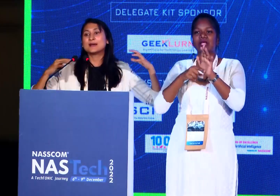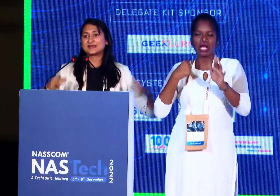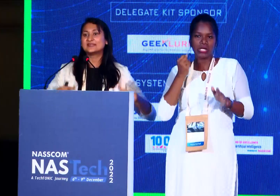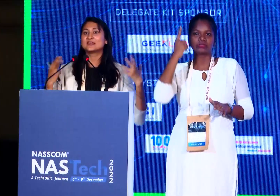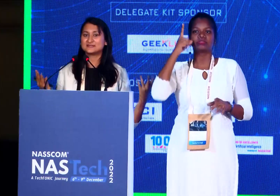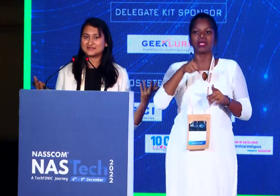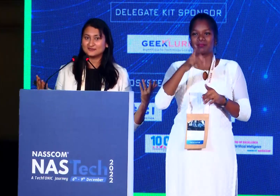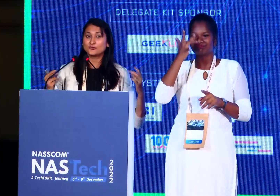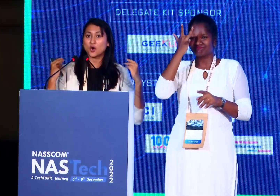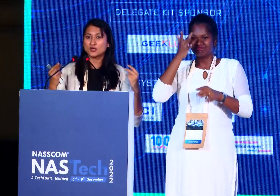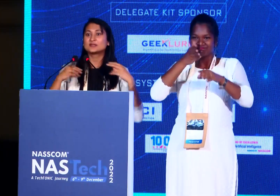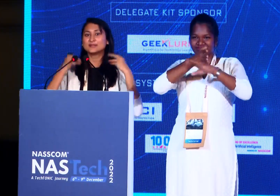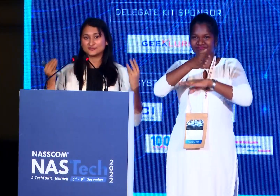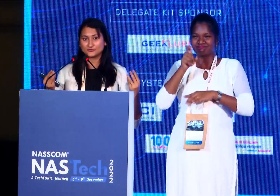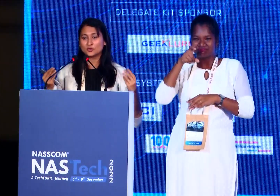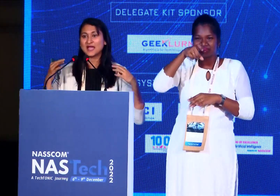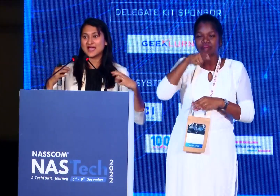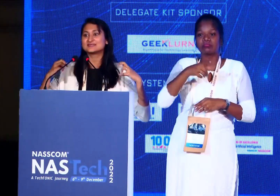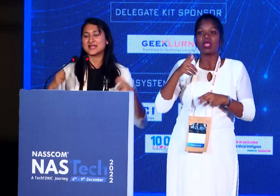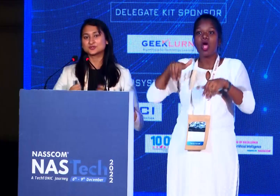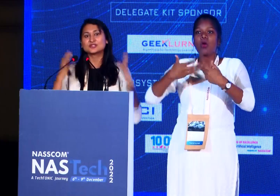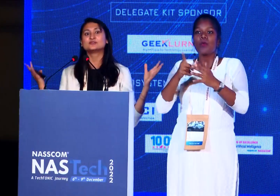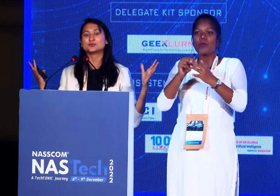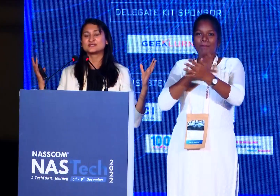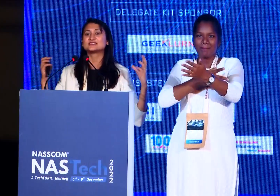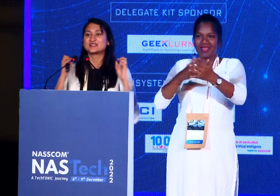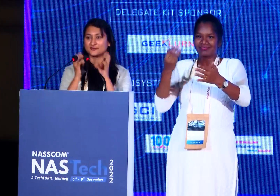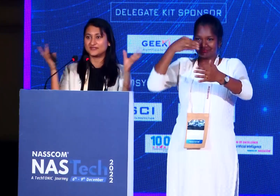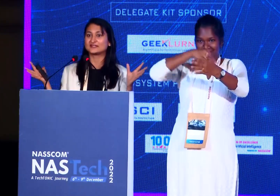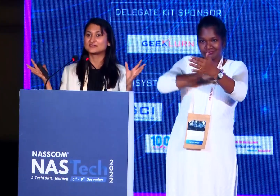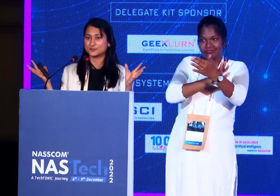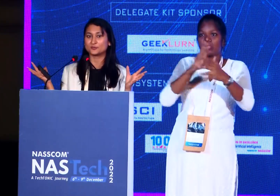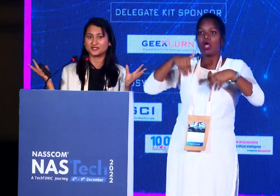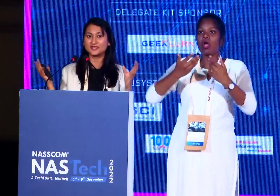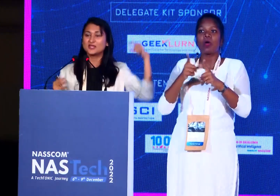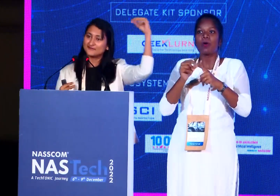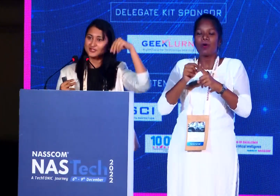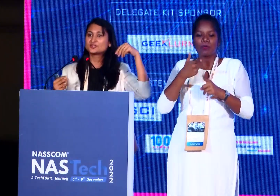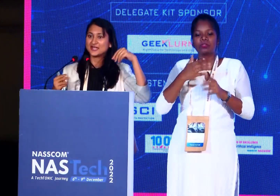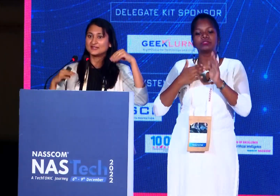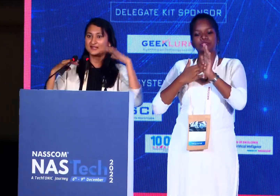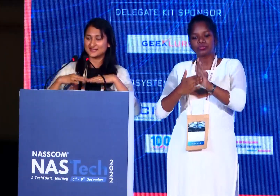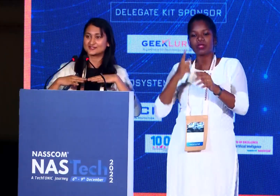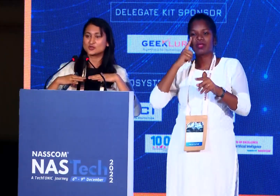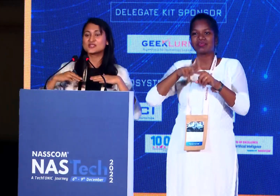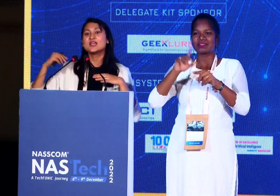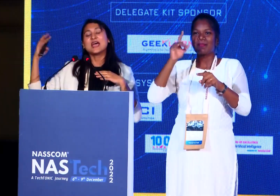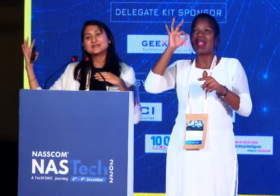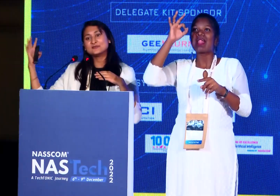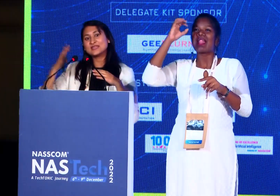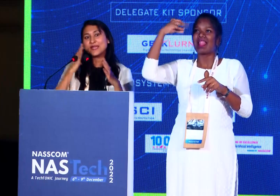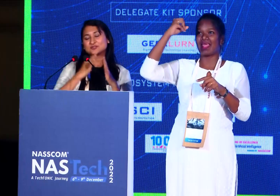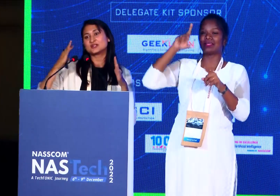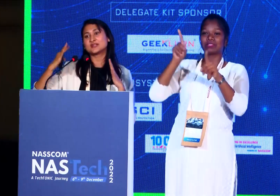understood that bacteria itself or the blood flow has natural fluorescence and reflectance property when you shine a light source.